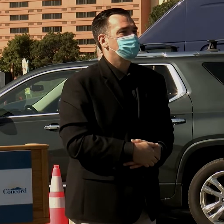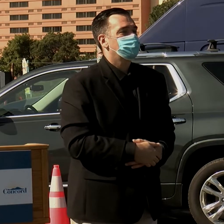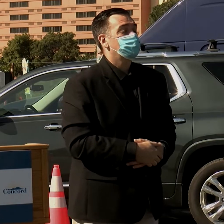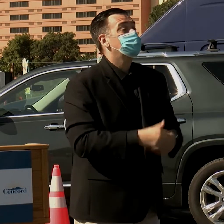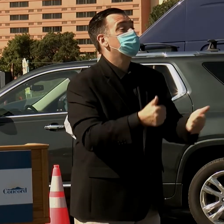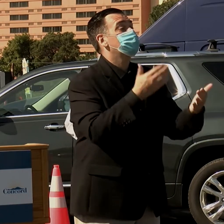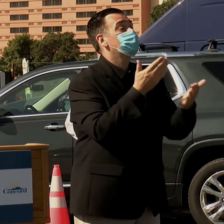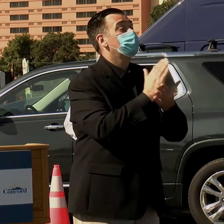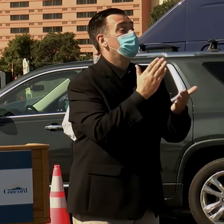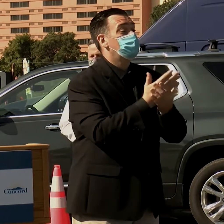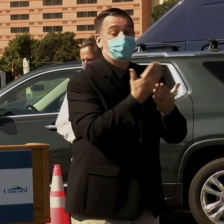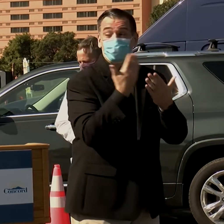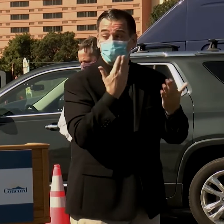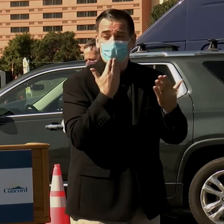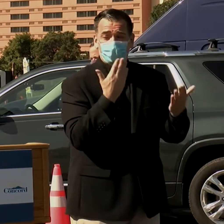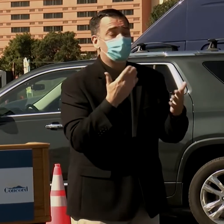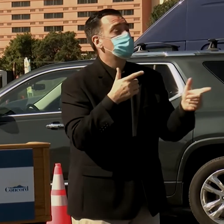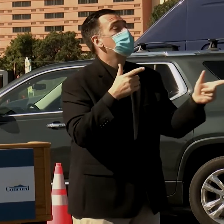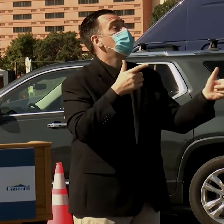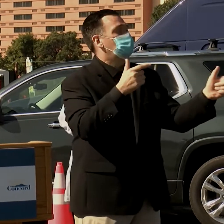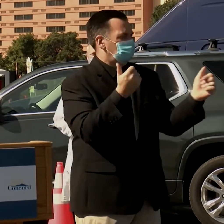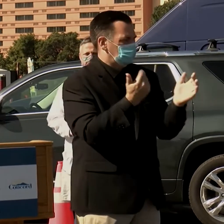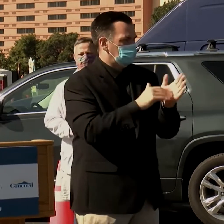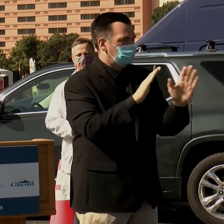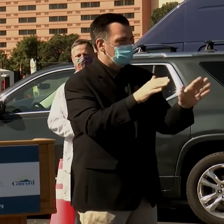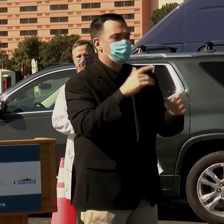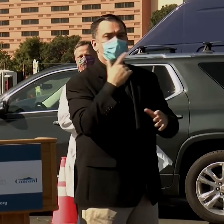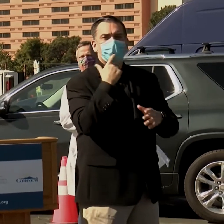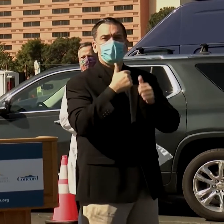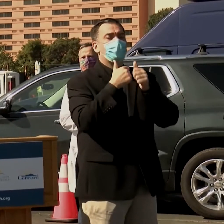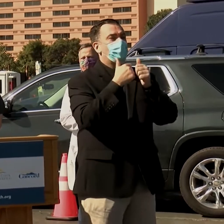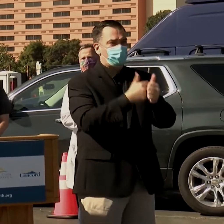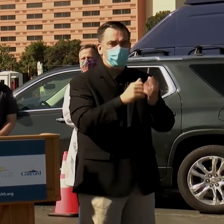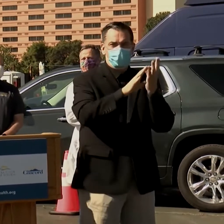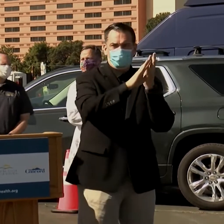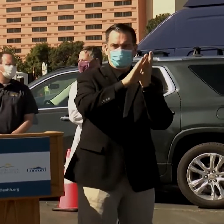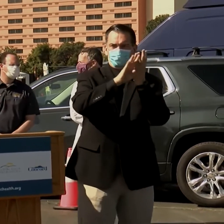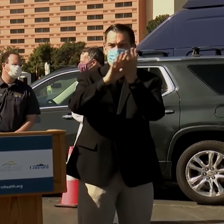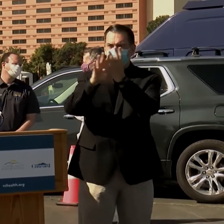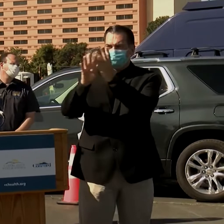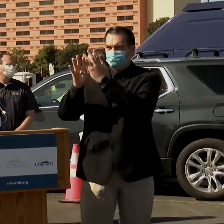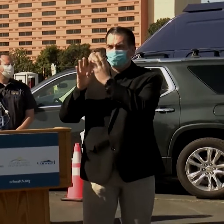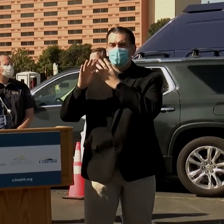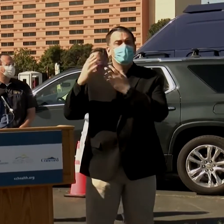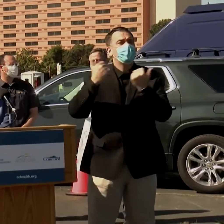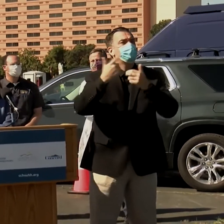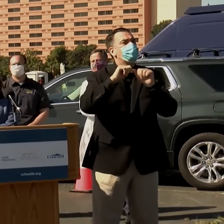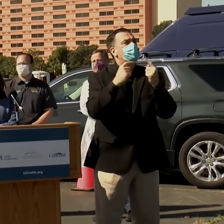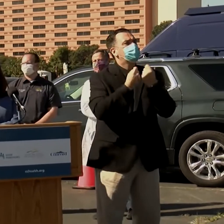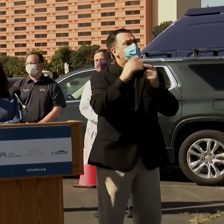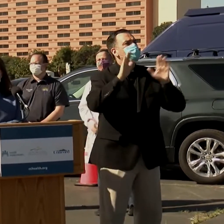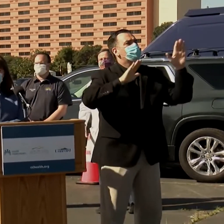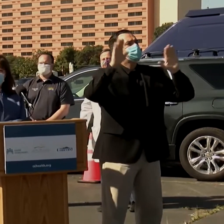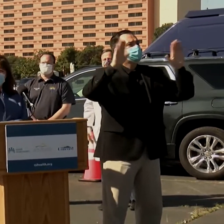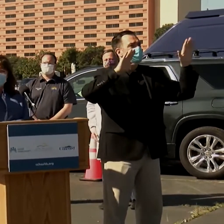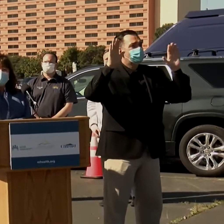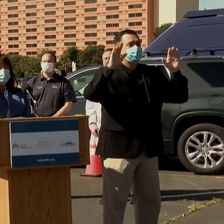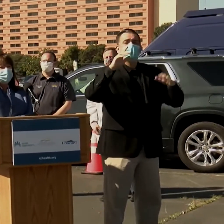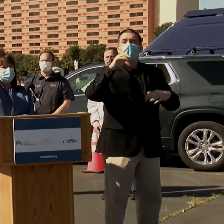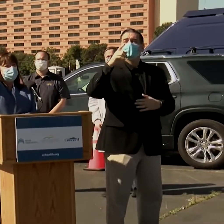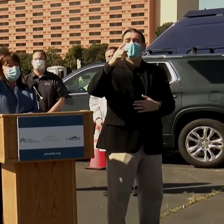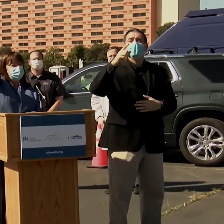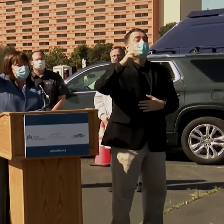All right. Thank you so quickly again, we're going to follow Brittany and everybody who's on my team, raise your hand if you can help. So